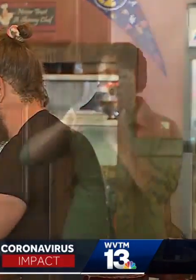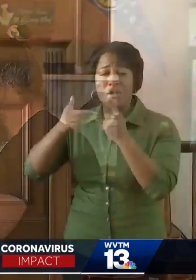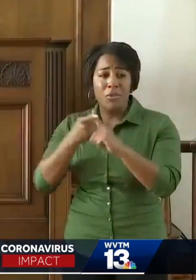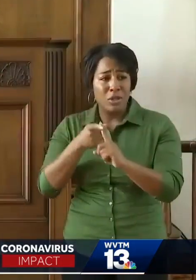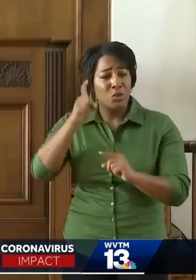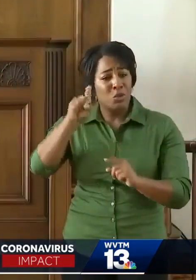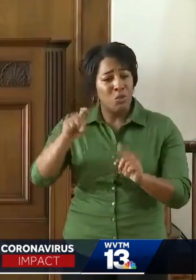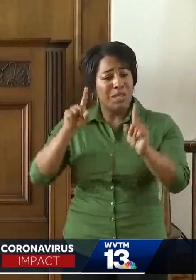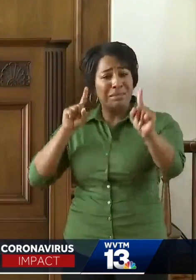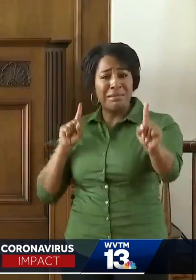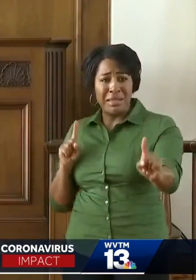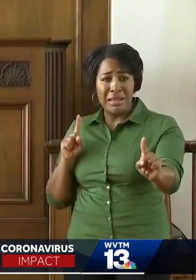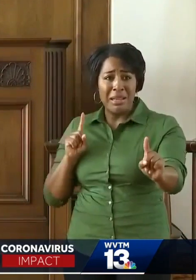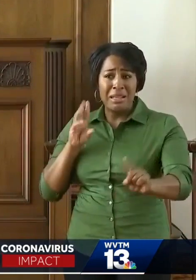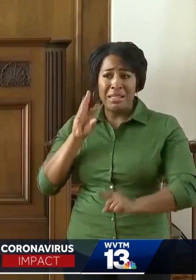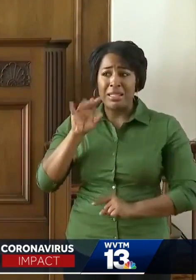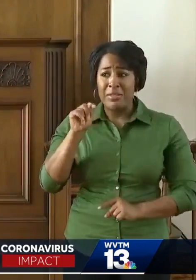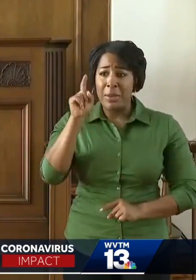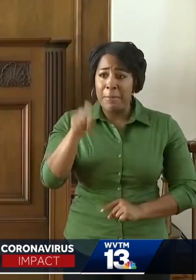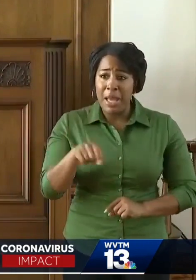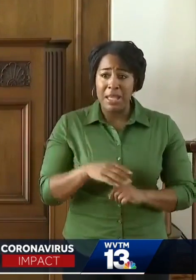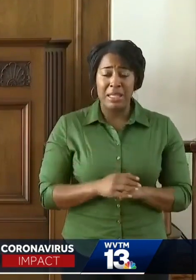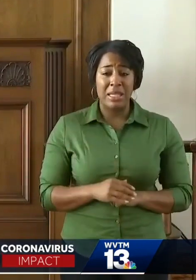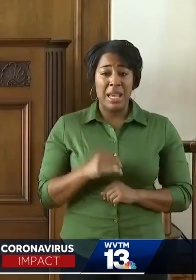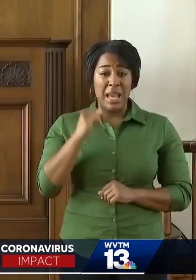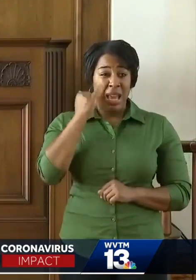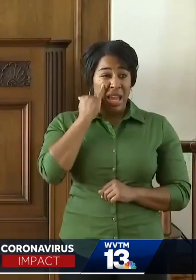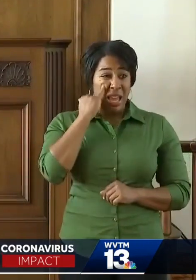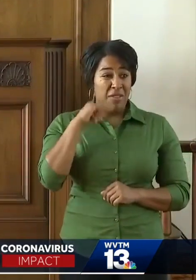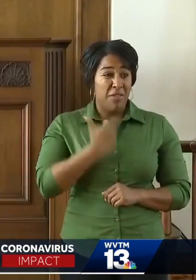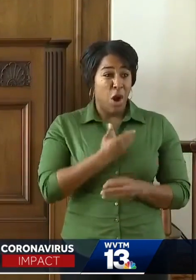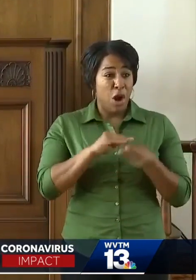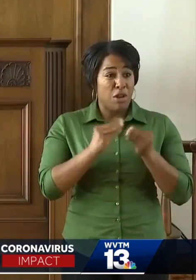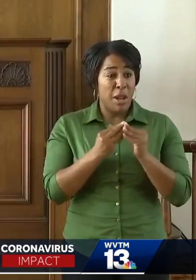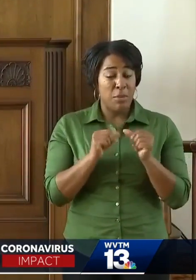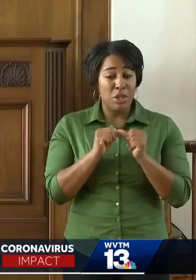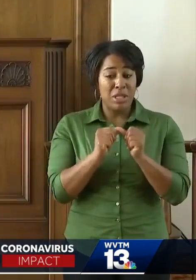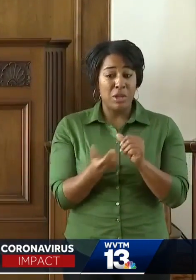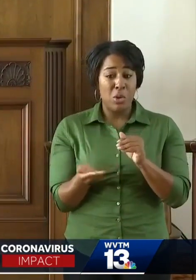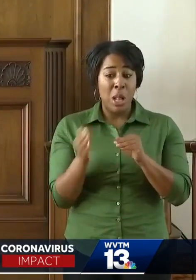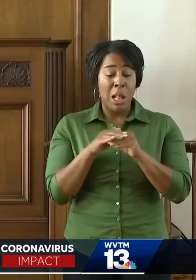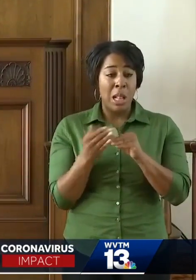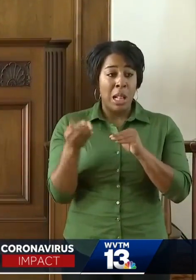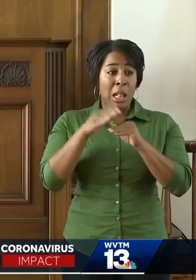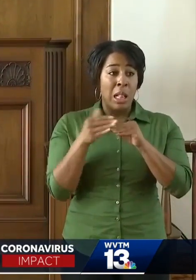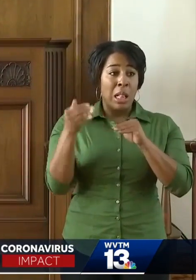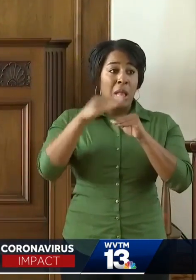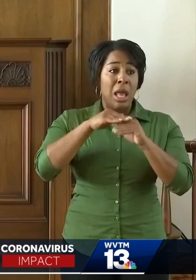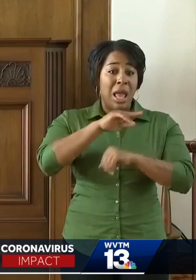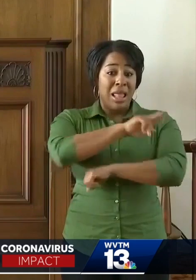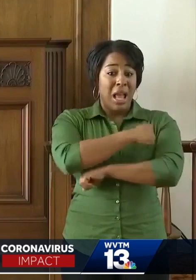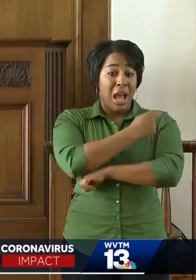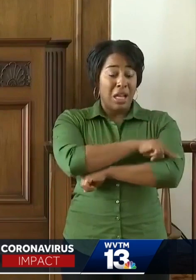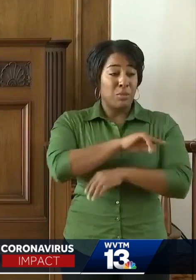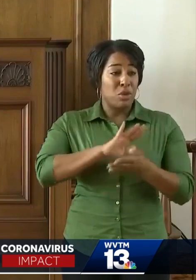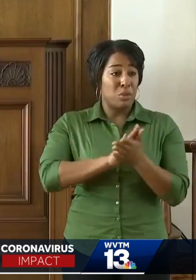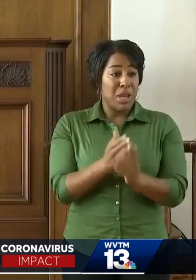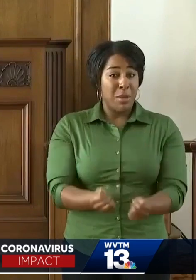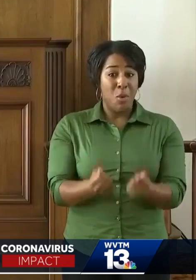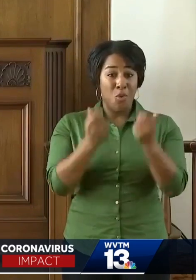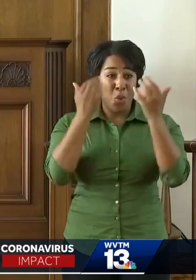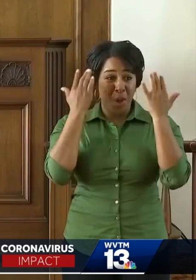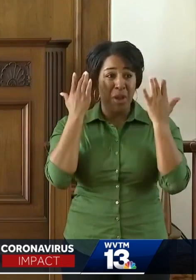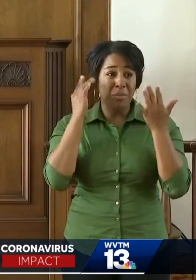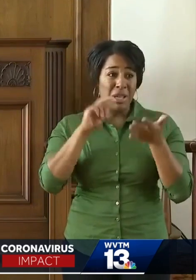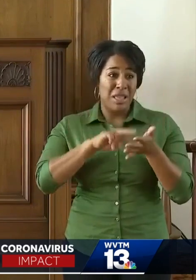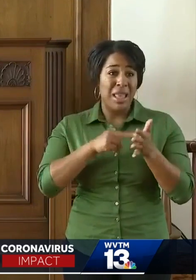distance. If we continue to going in the wrong direction and our hospitals are not able to handle the capacity, then we're going to reserve